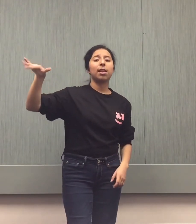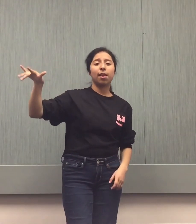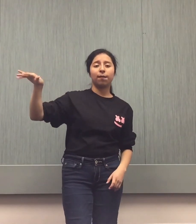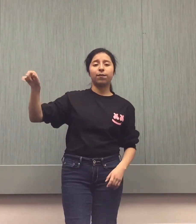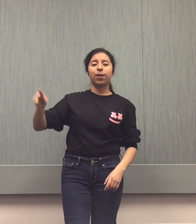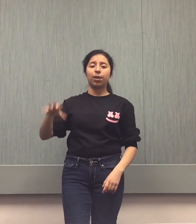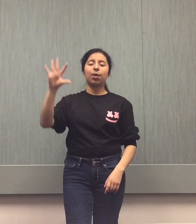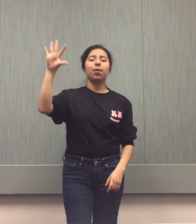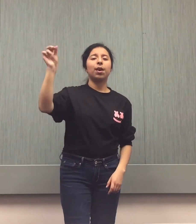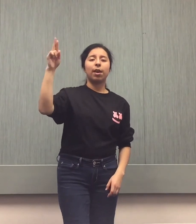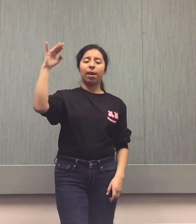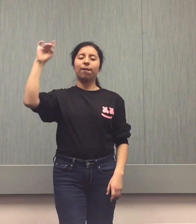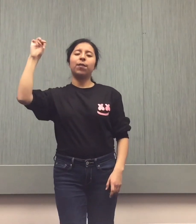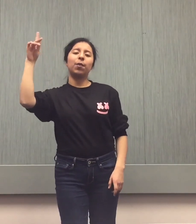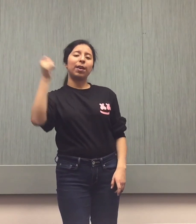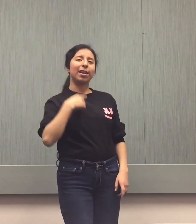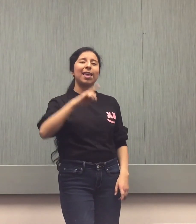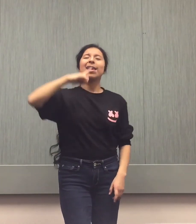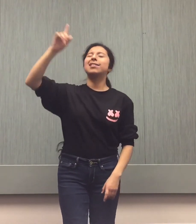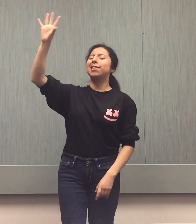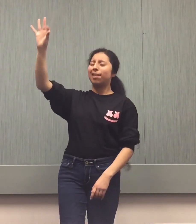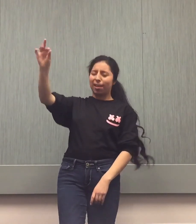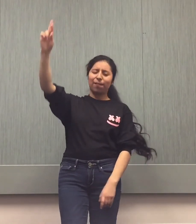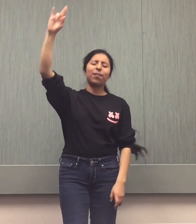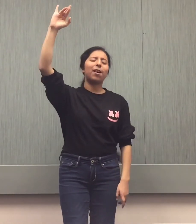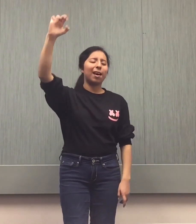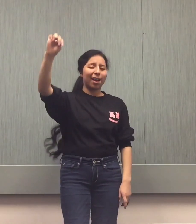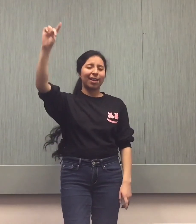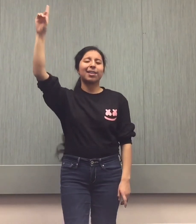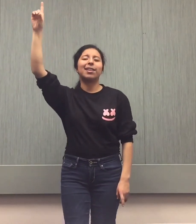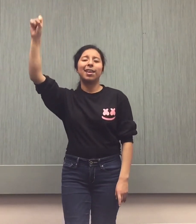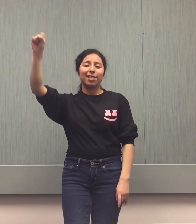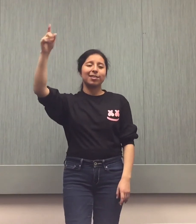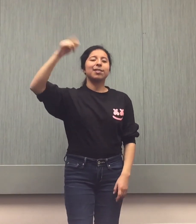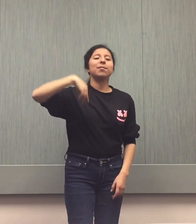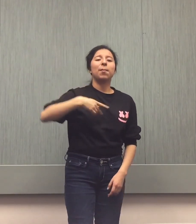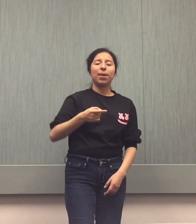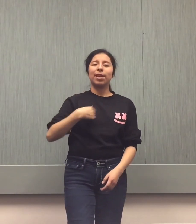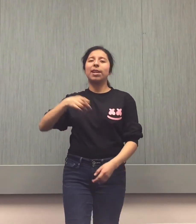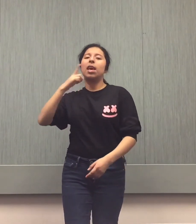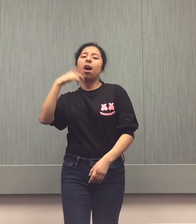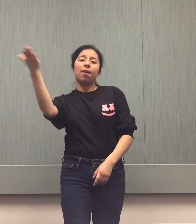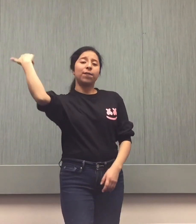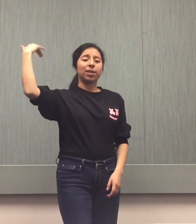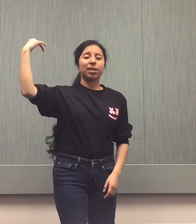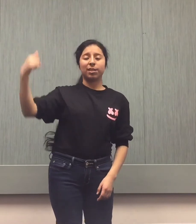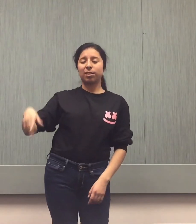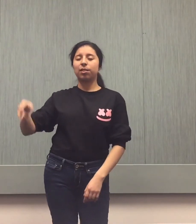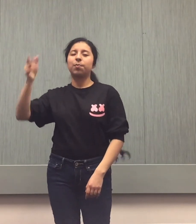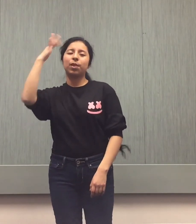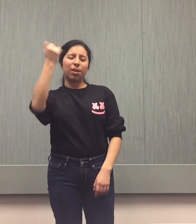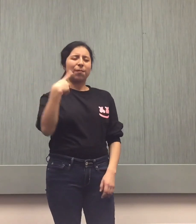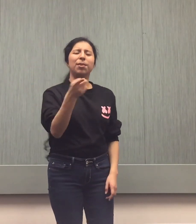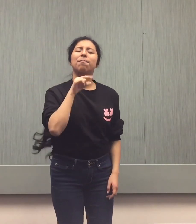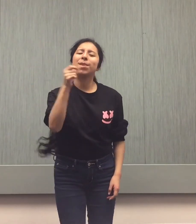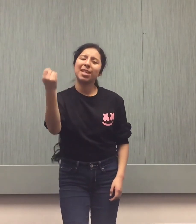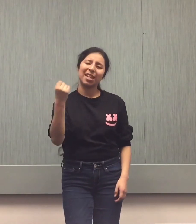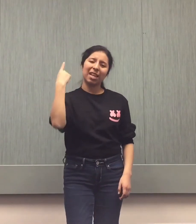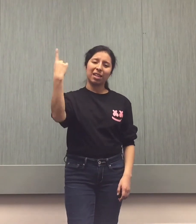it obvious, F-R-I-N-D said F-R-I-N-D-S Haven't I made it obvious? Haven't I made it